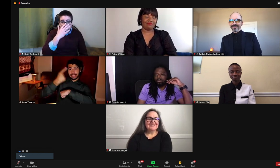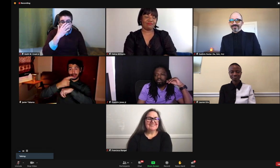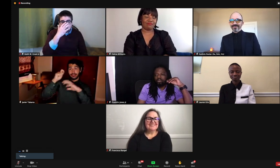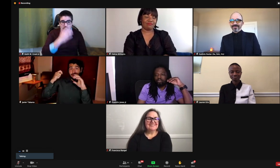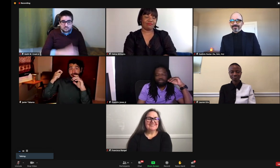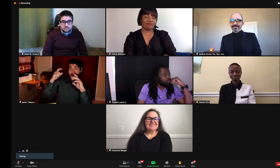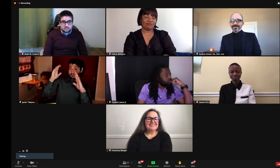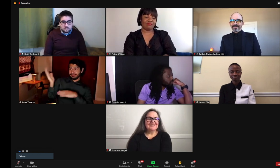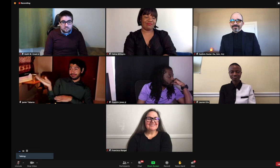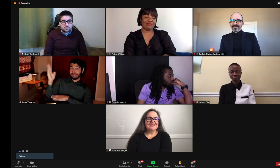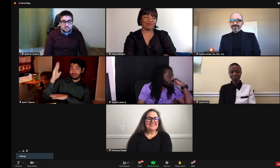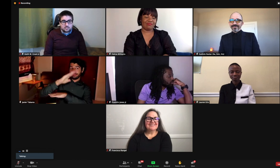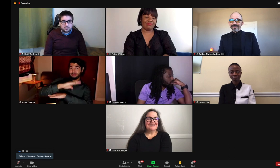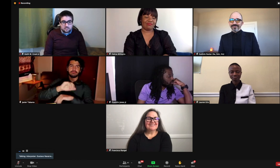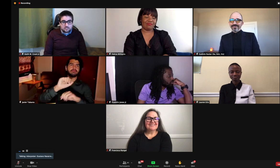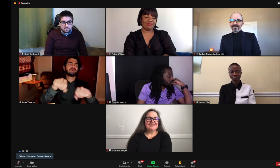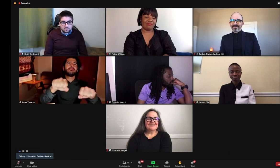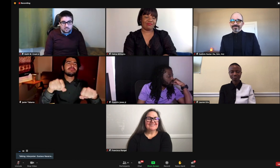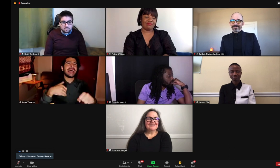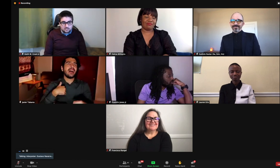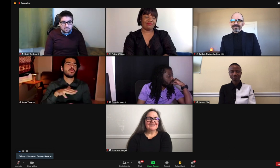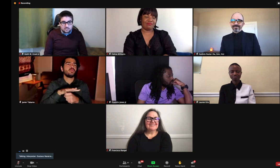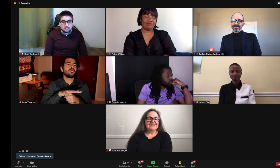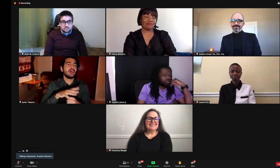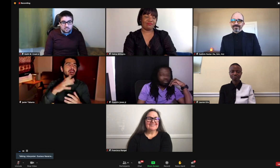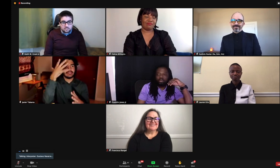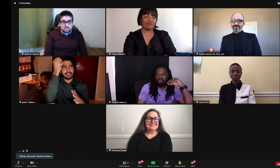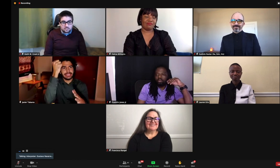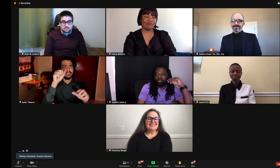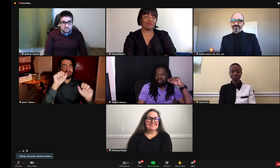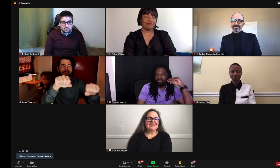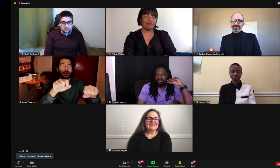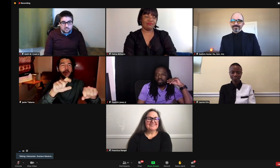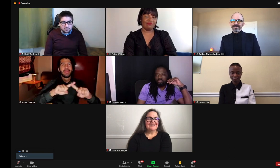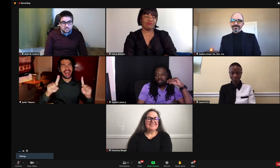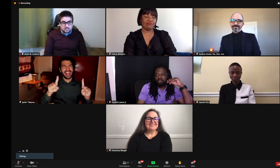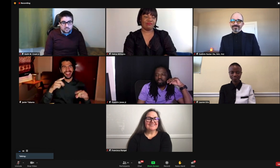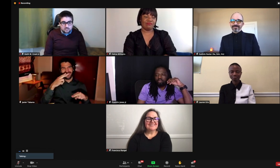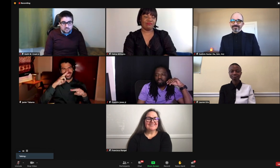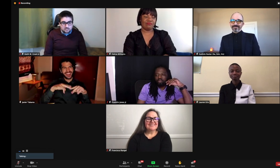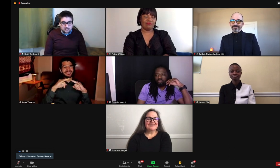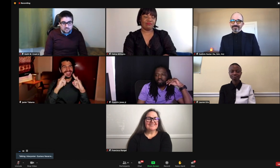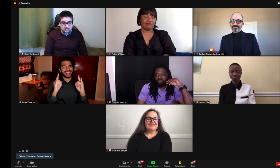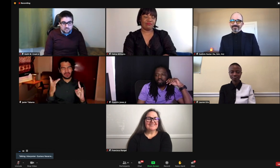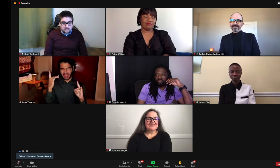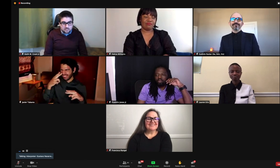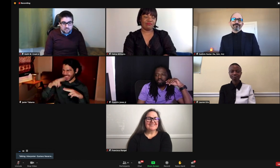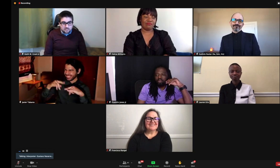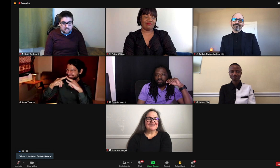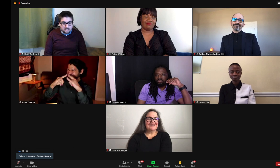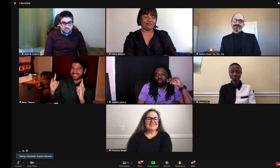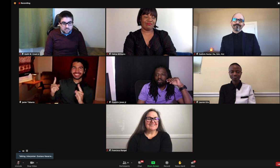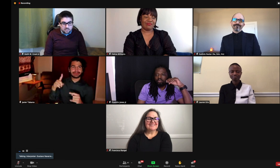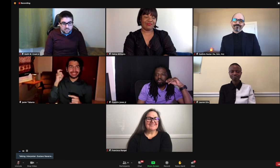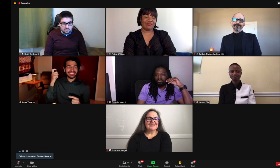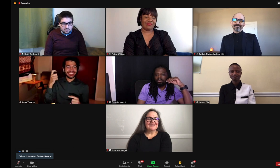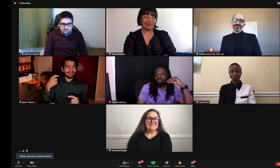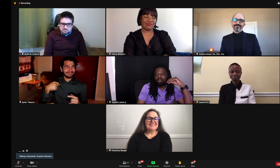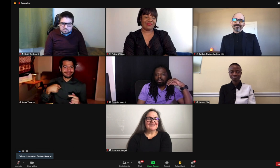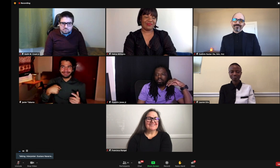On filming day, specifically, there was stress about being able to memorize lines